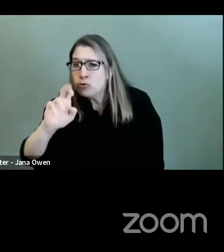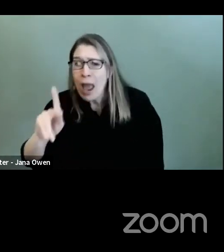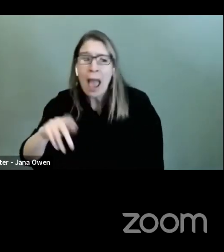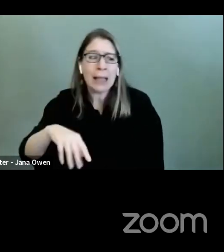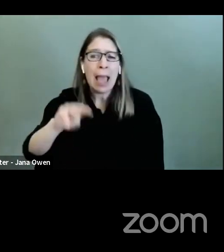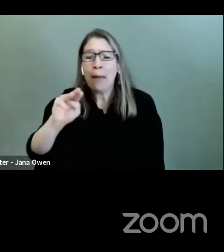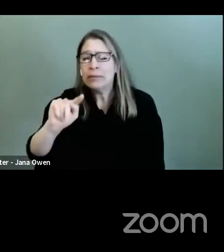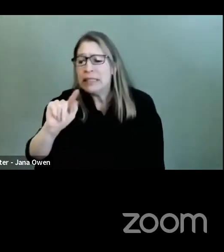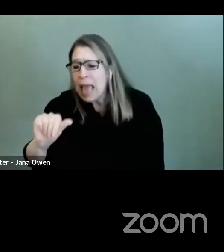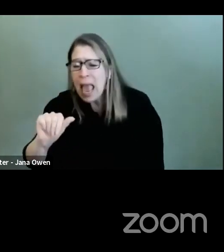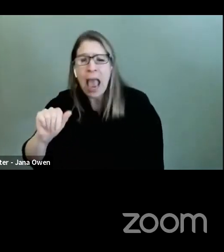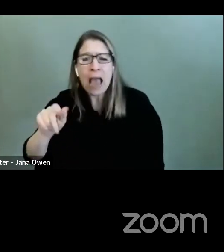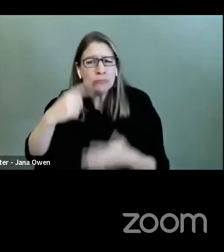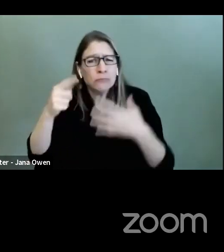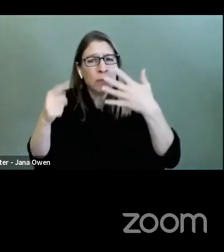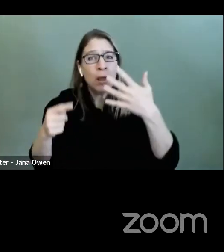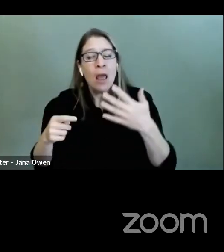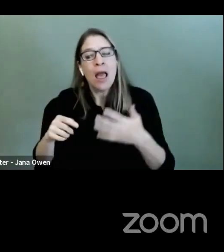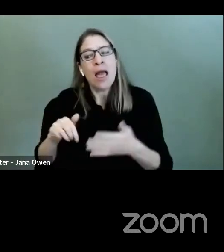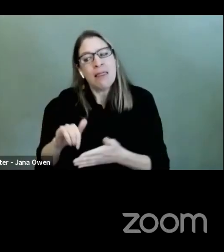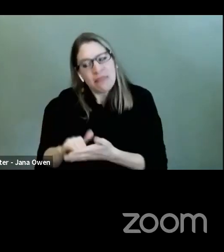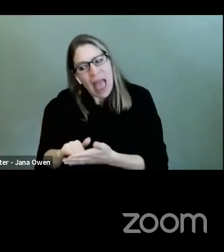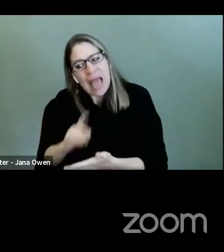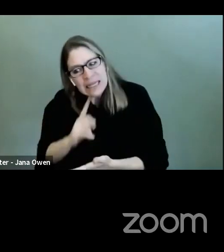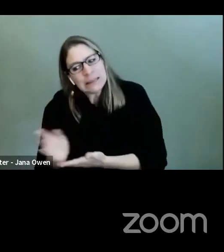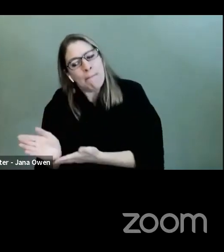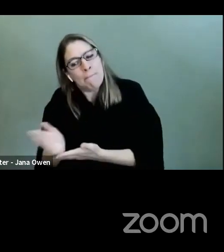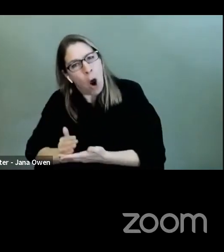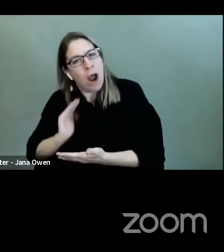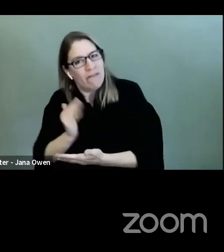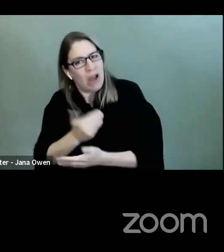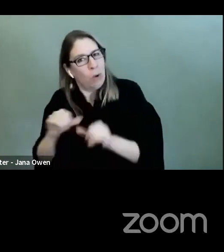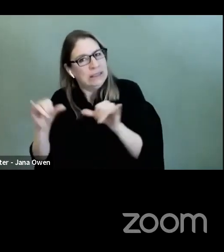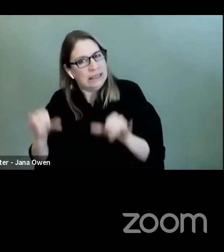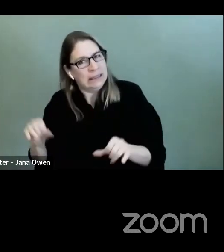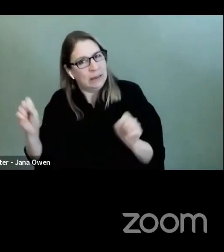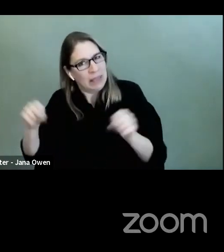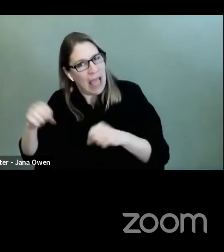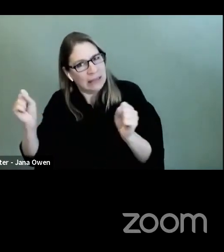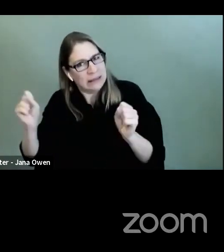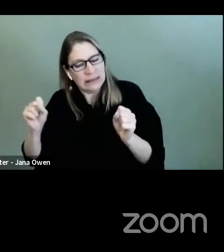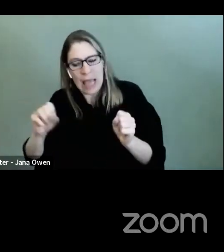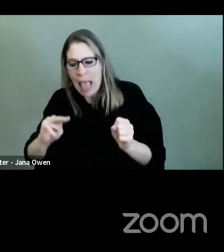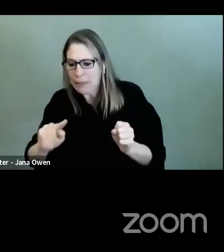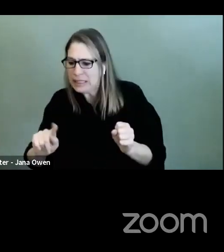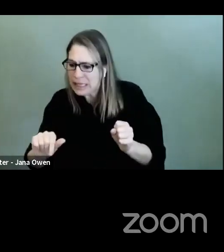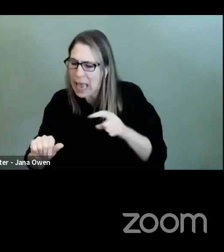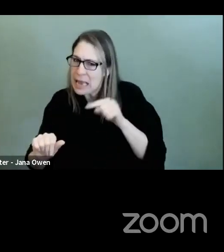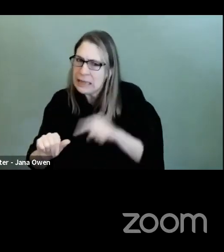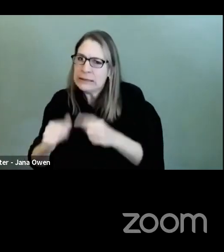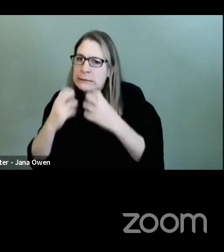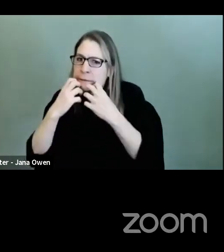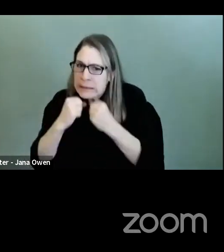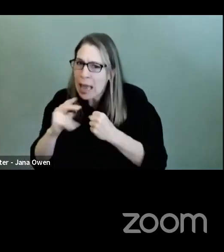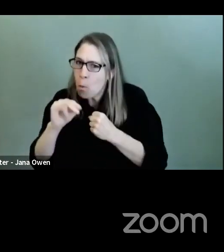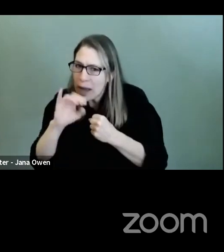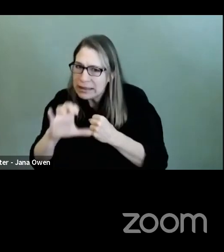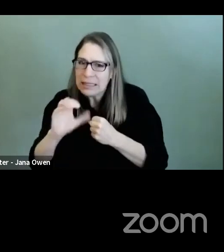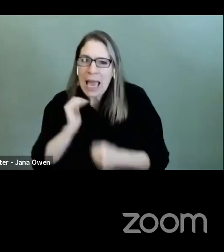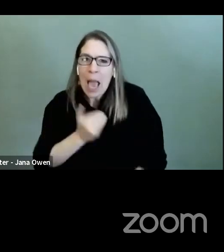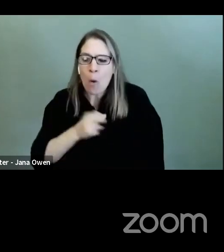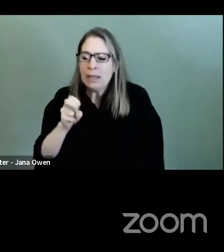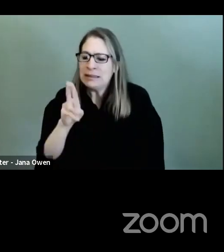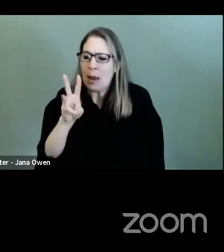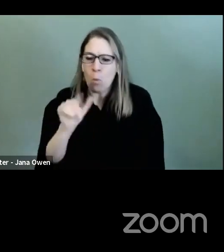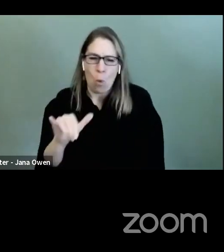but they are not substitutes for the subway system. And so having the Build Back Better investment and this vote tonight and securing it and making sure